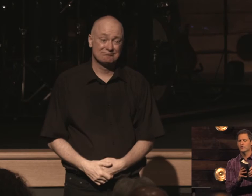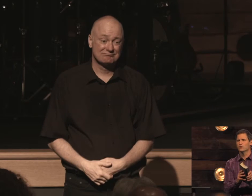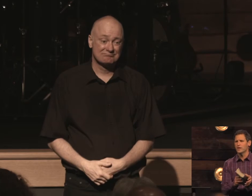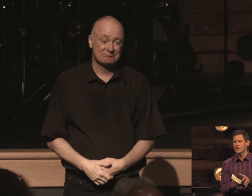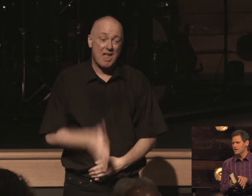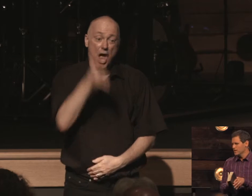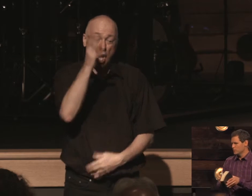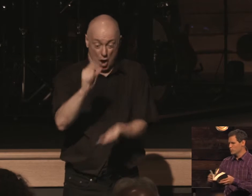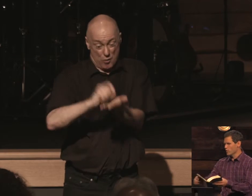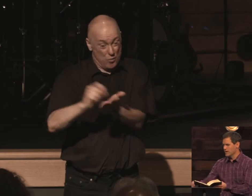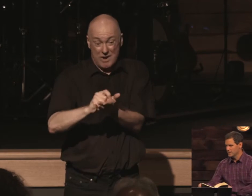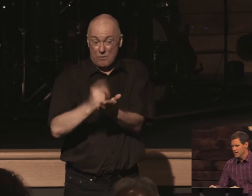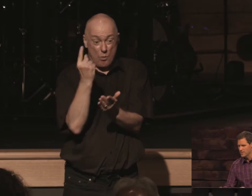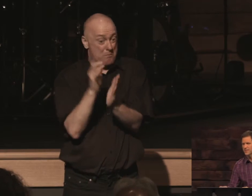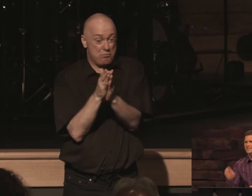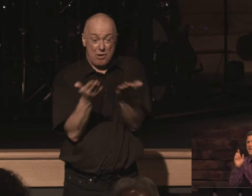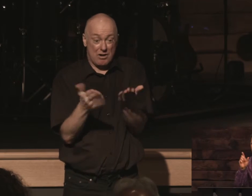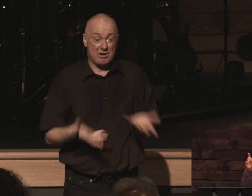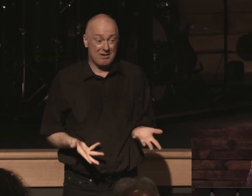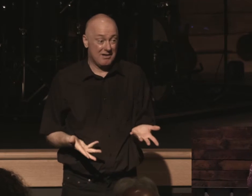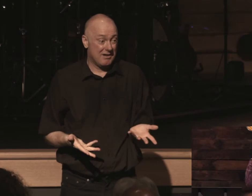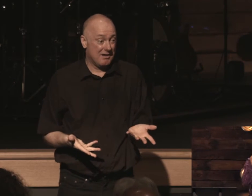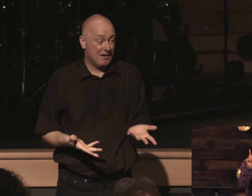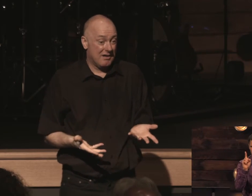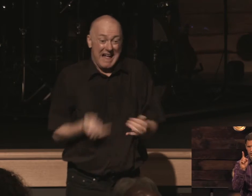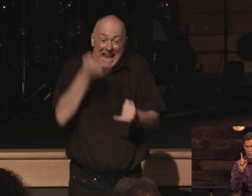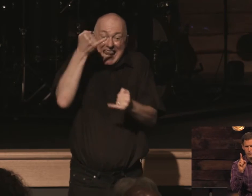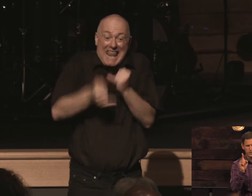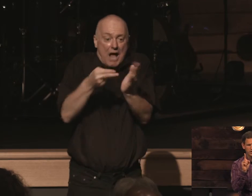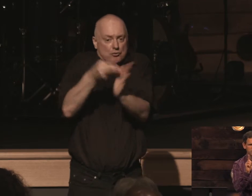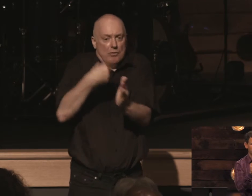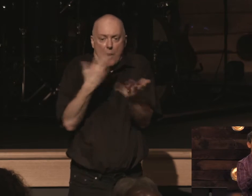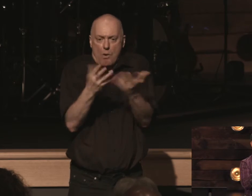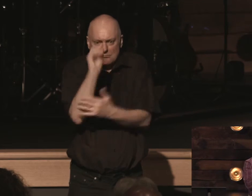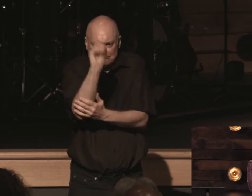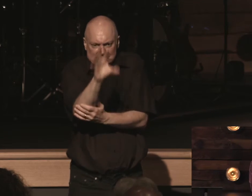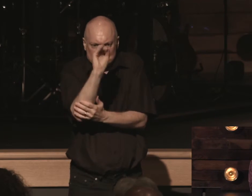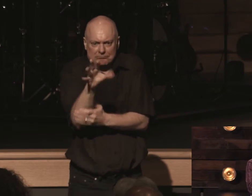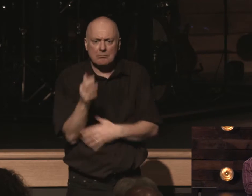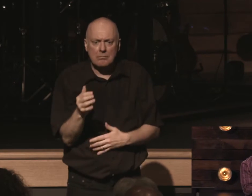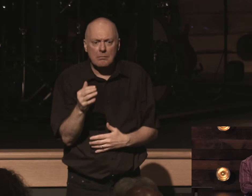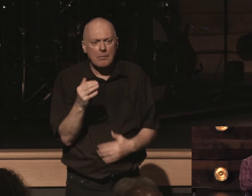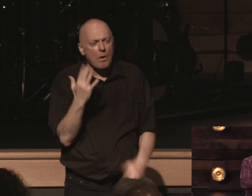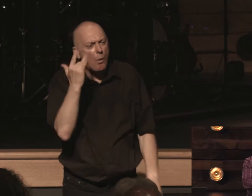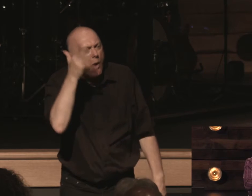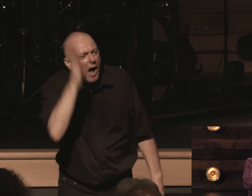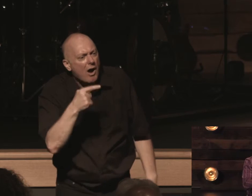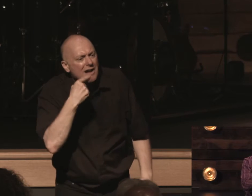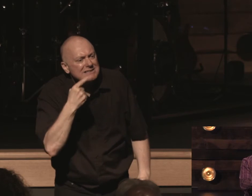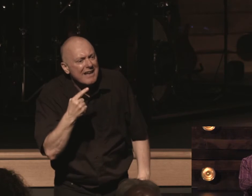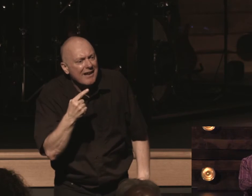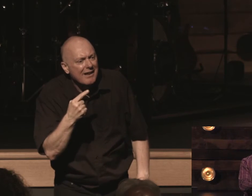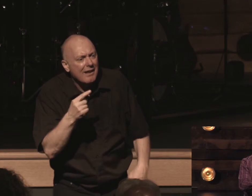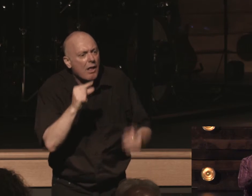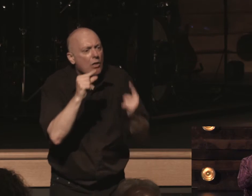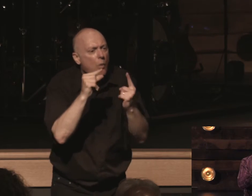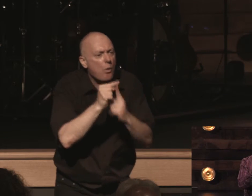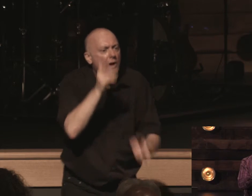has written this book and then the last thing the last truth i want you to hear this why does god say listen the word the word of god is used for